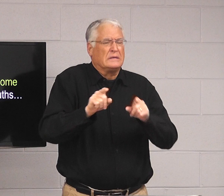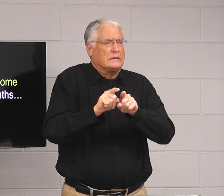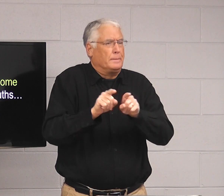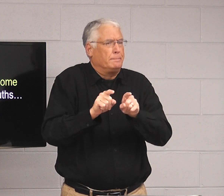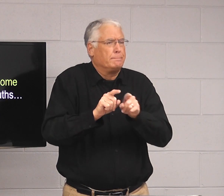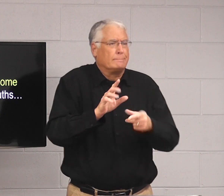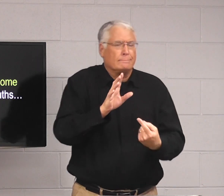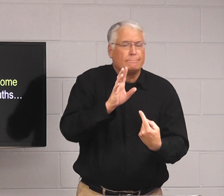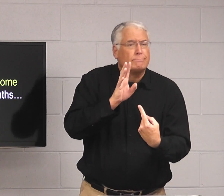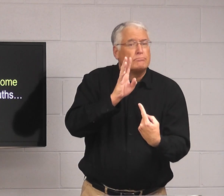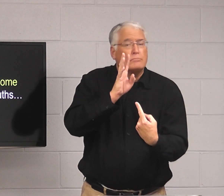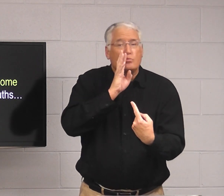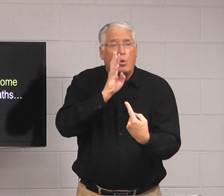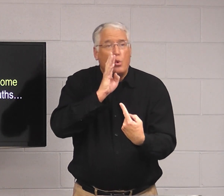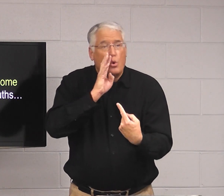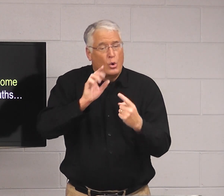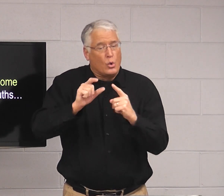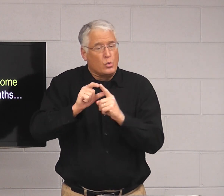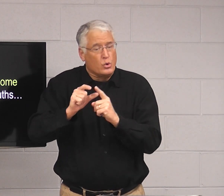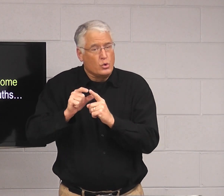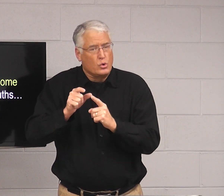Anything. Maybe it's something simple, but it's the same as speech.